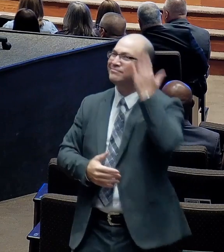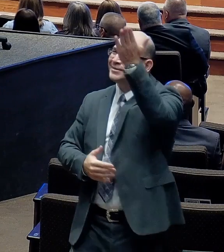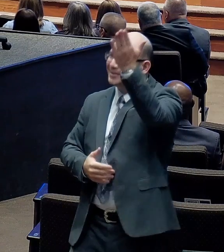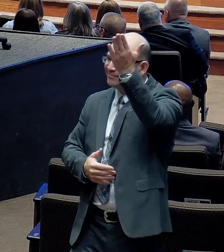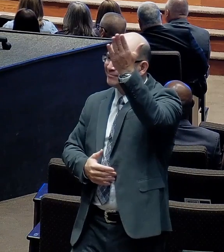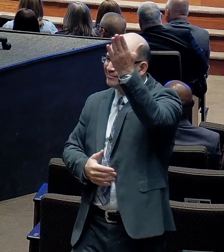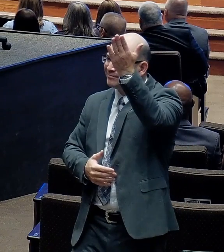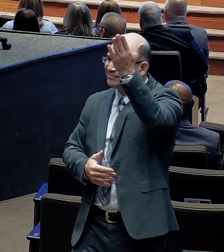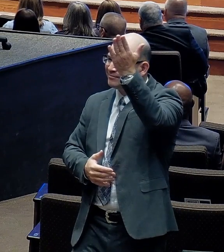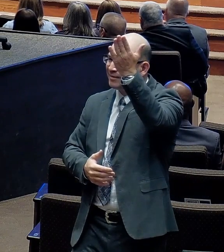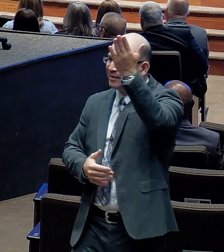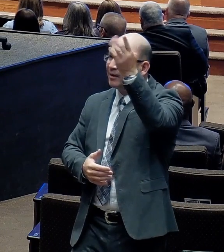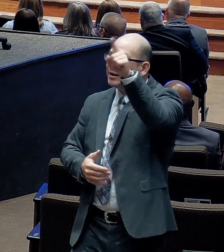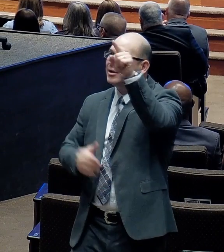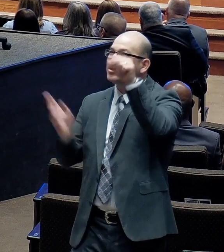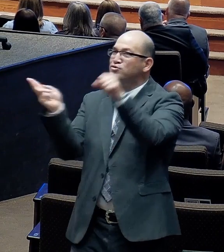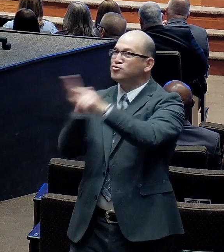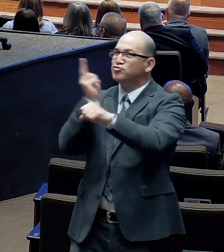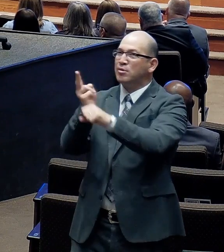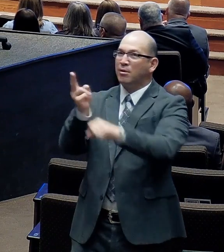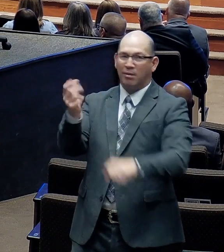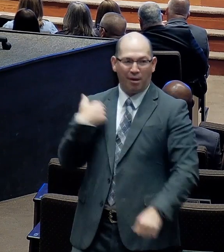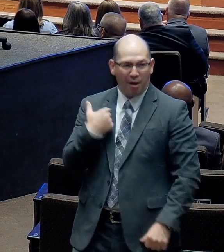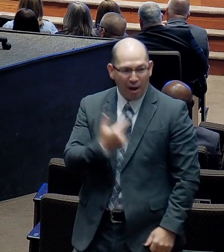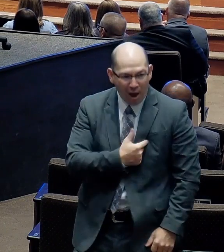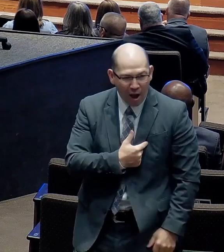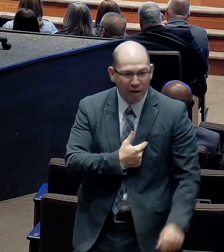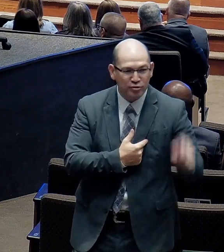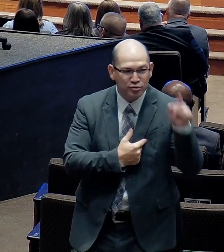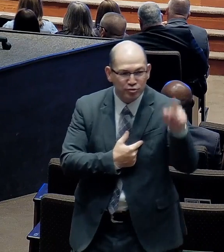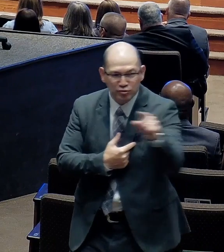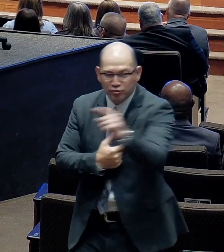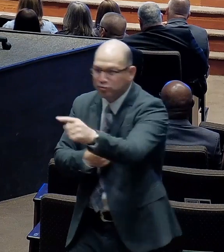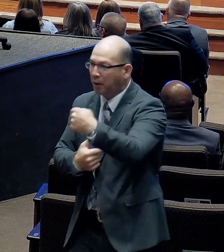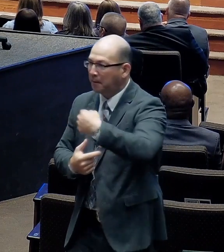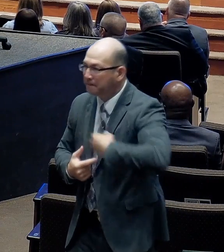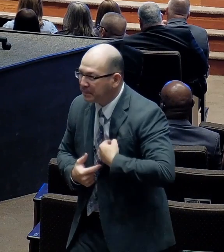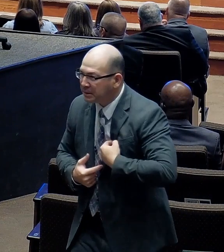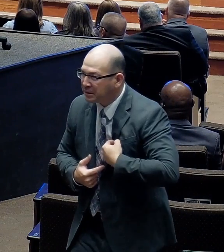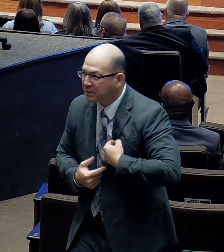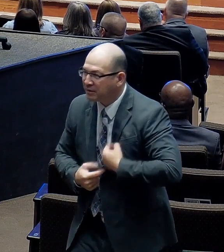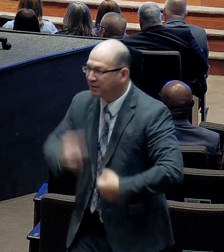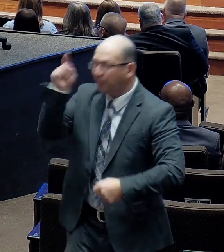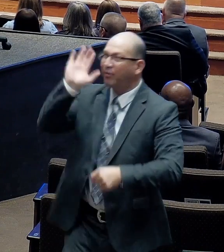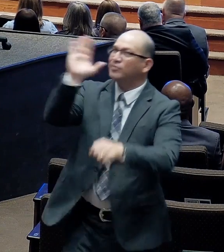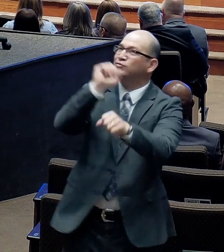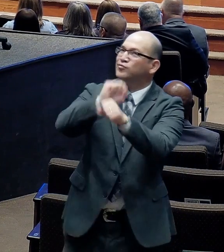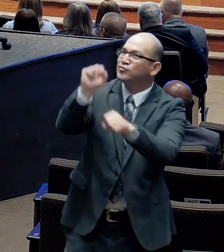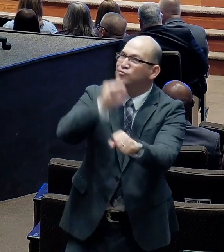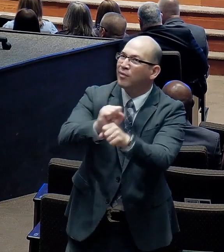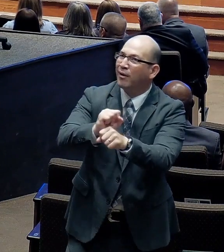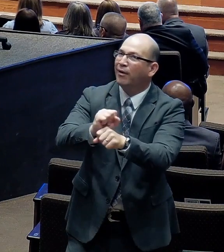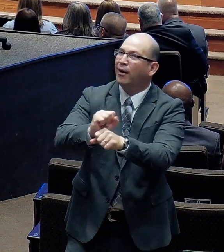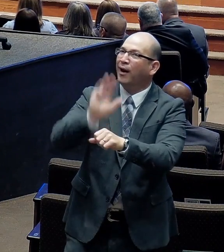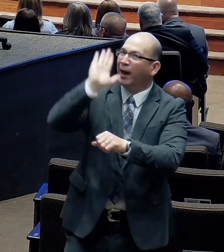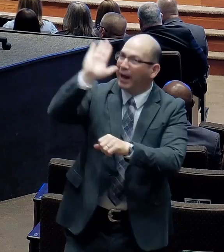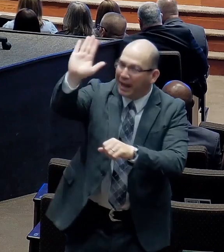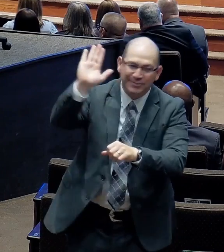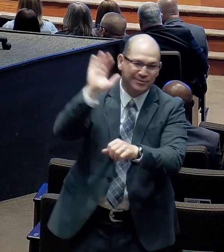God has used. Him. And you. As instruments. But. The work is the Lord. I've planted. Apollos. God